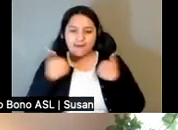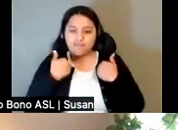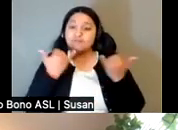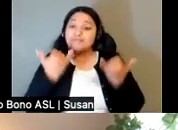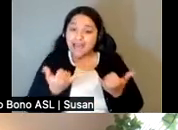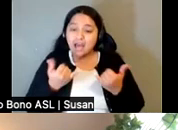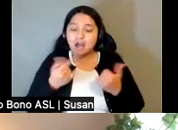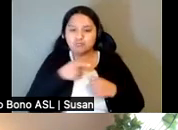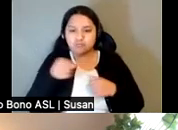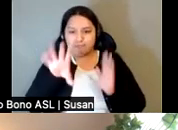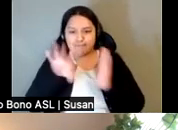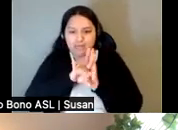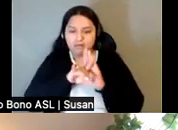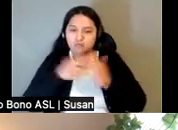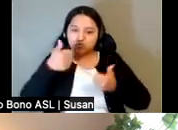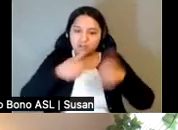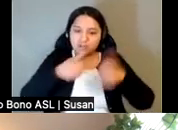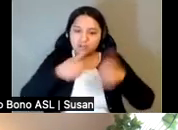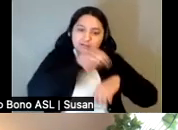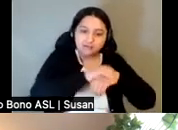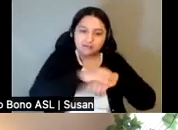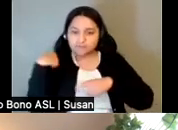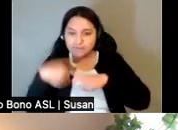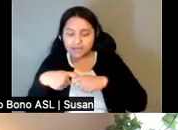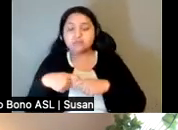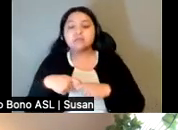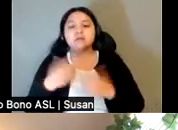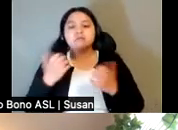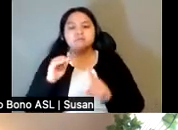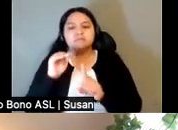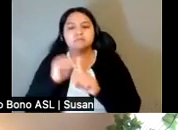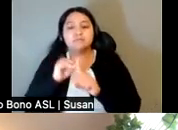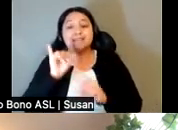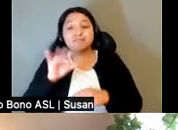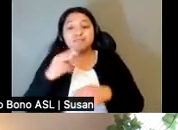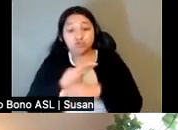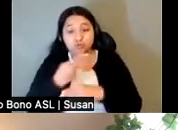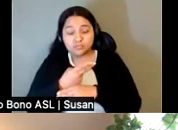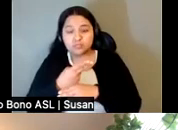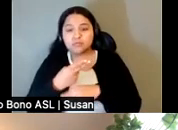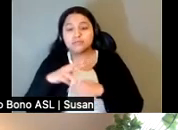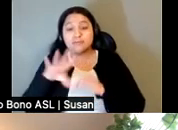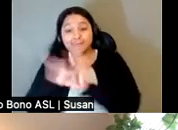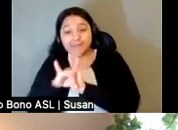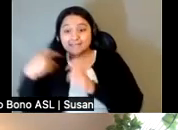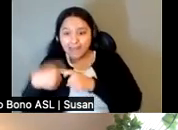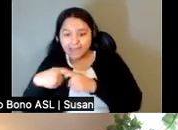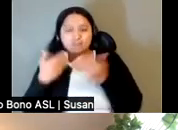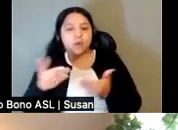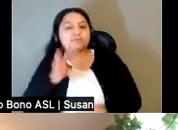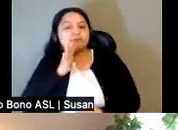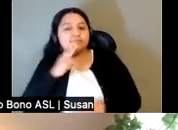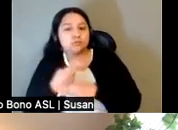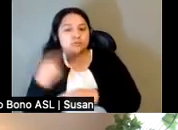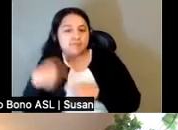que prefiere. Dos recordatorios rápidos. Si usa algún canal de idioma, por favor, hable en este idioma. Usted puede pulsar